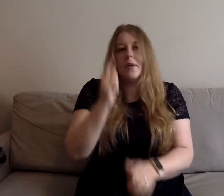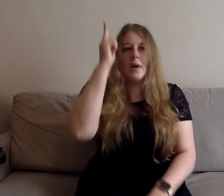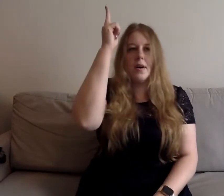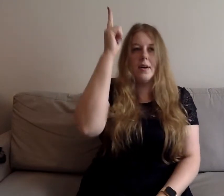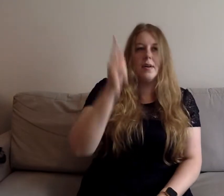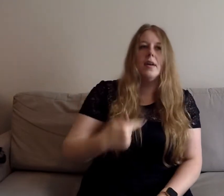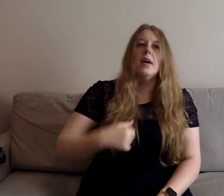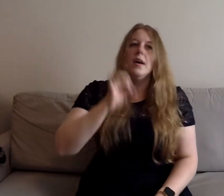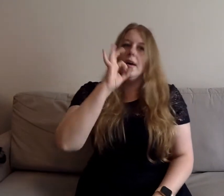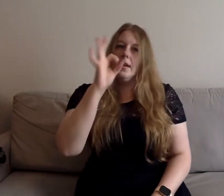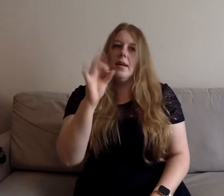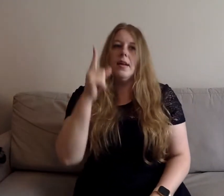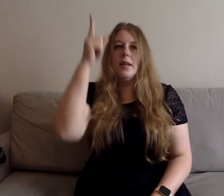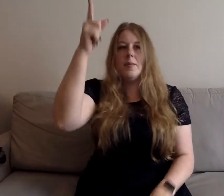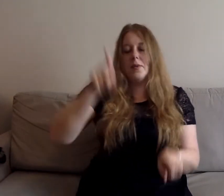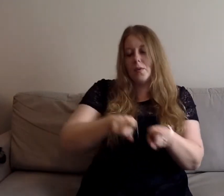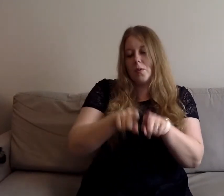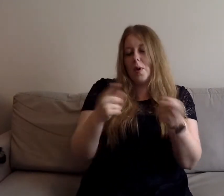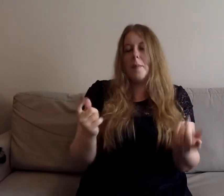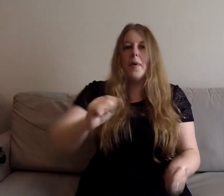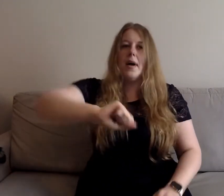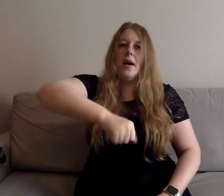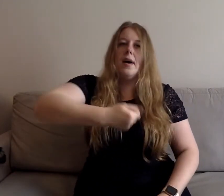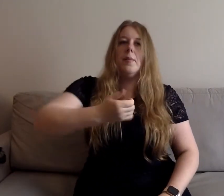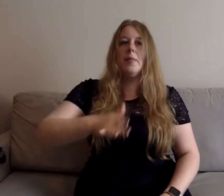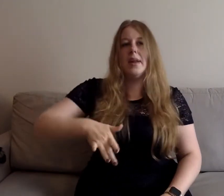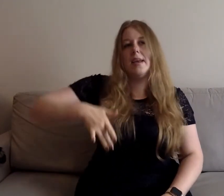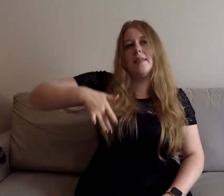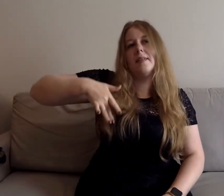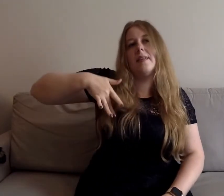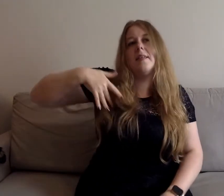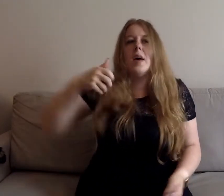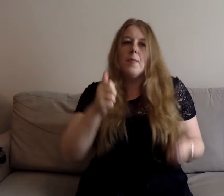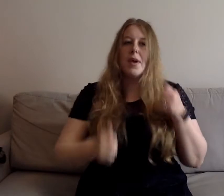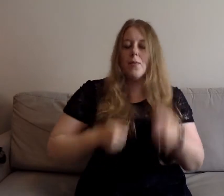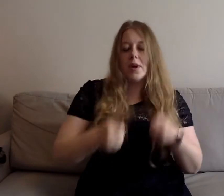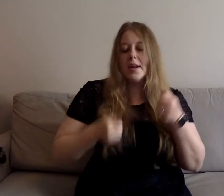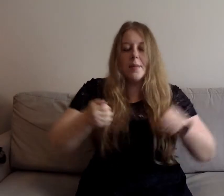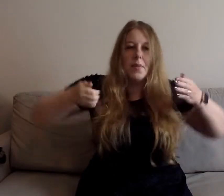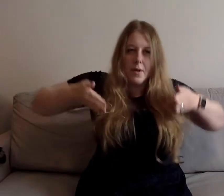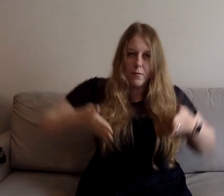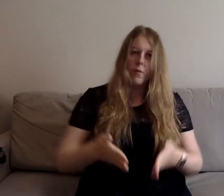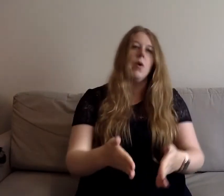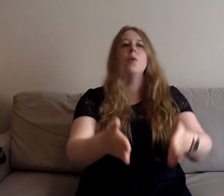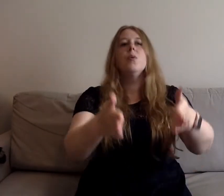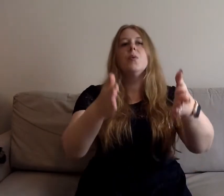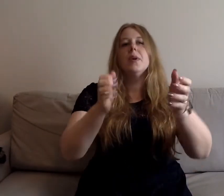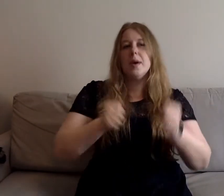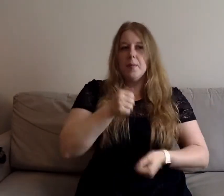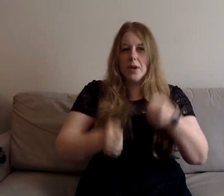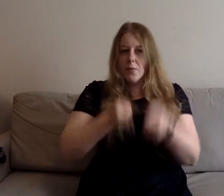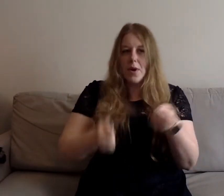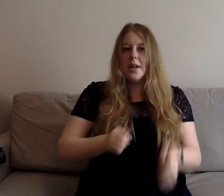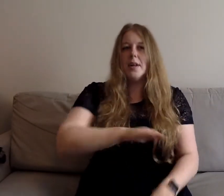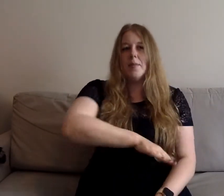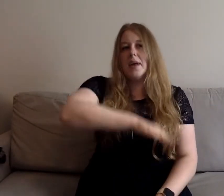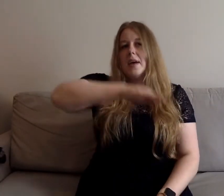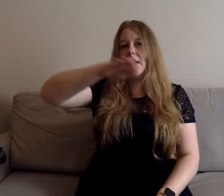God And I get him to swallow places Be running up that road Be running up that